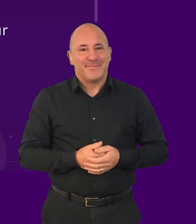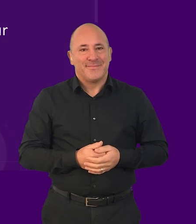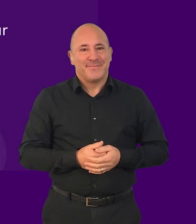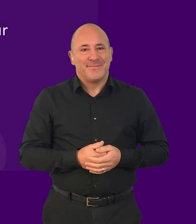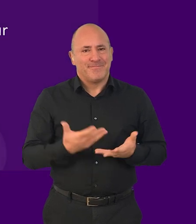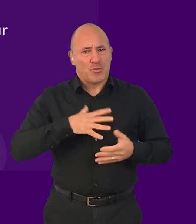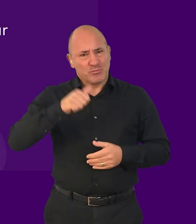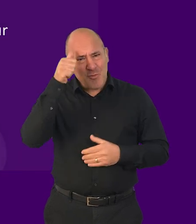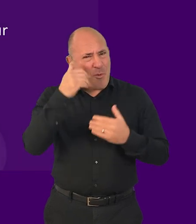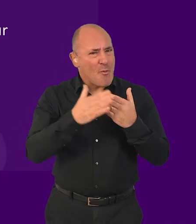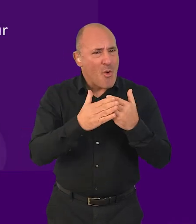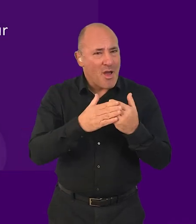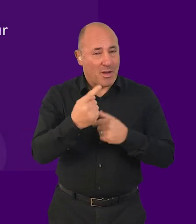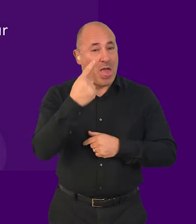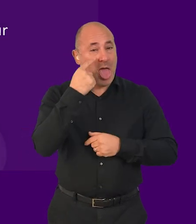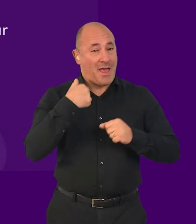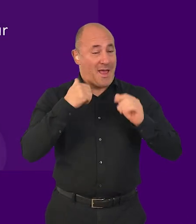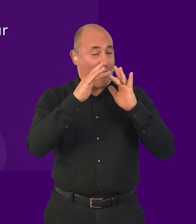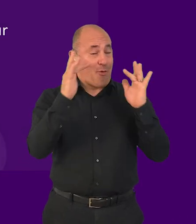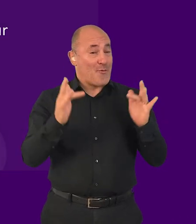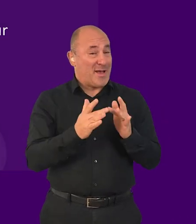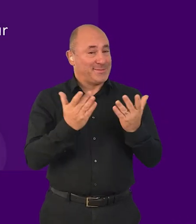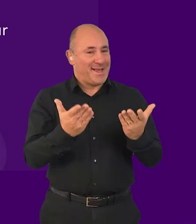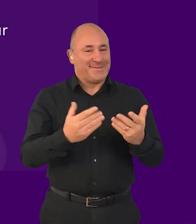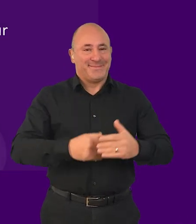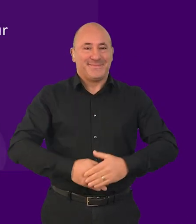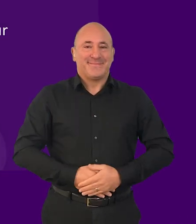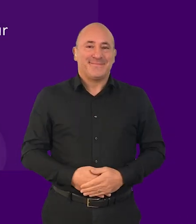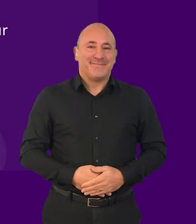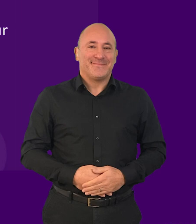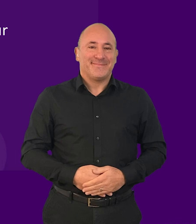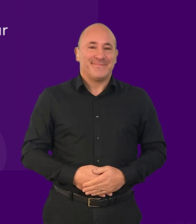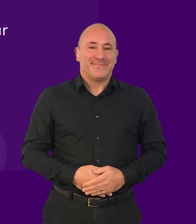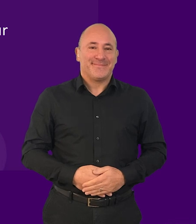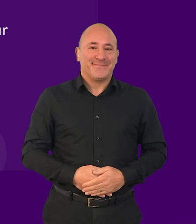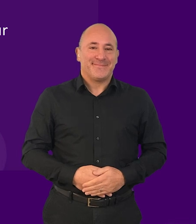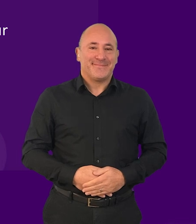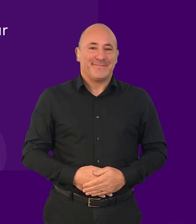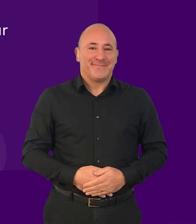To find out more about accessibility, visit our website at tetralogical.com. from?